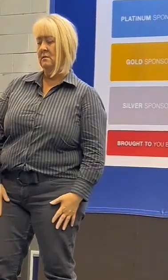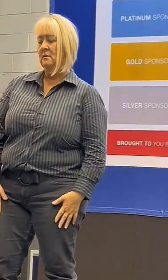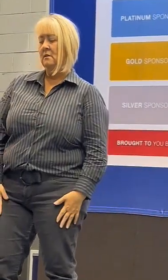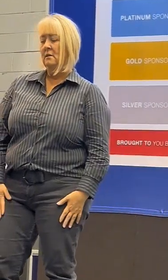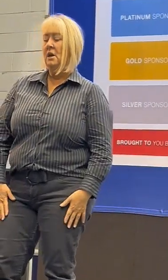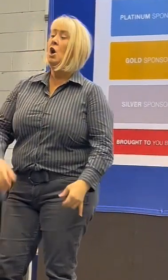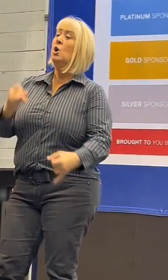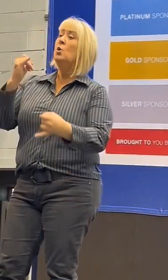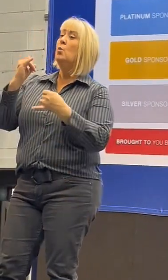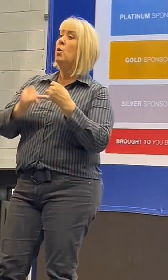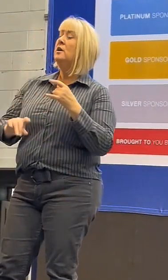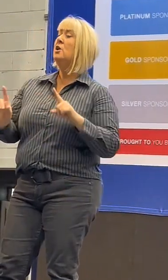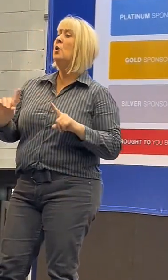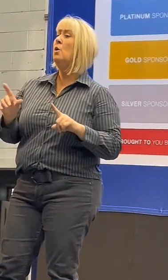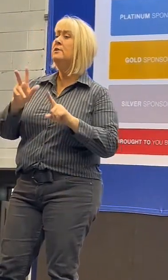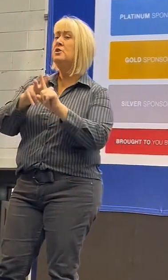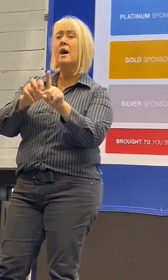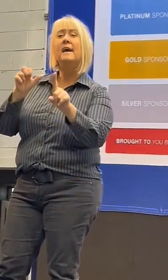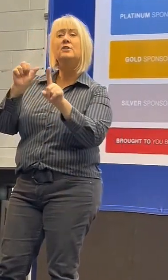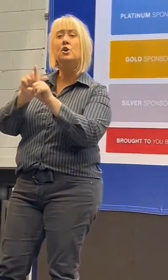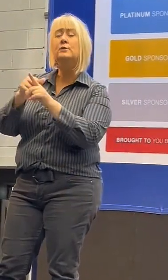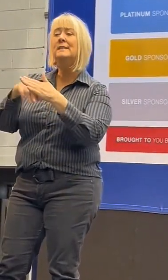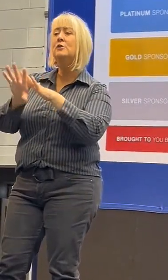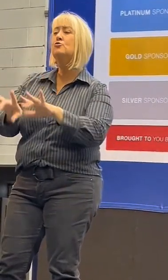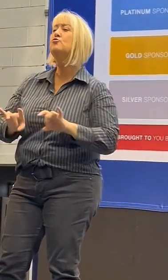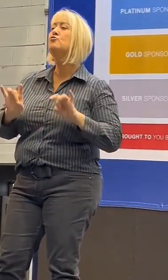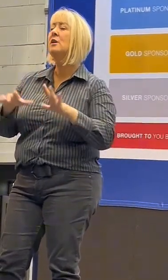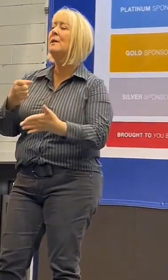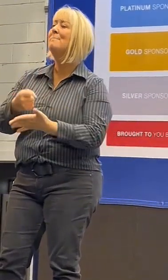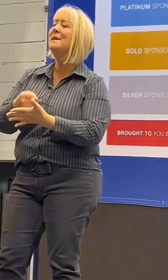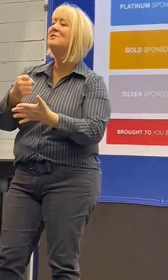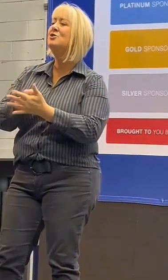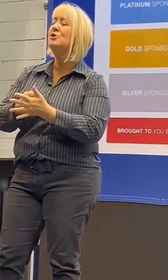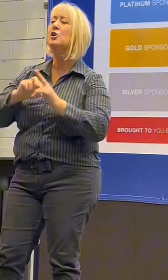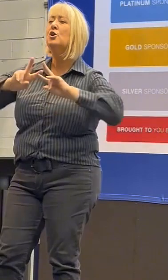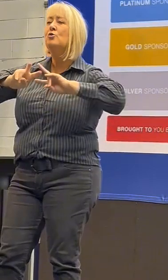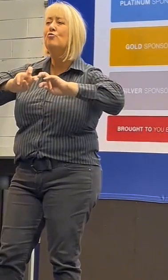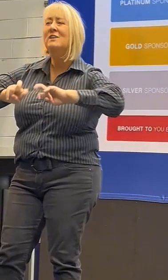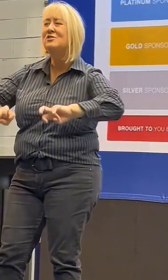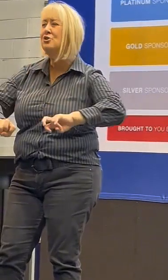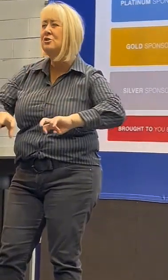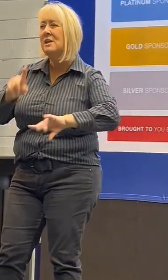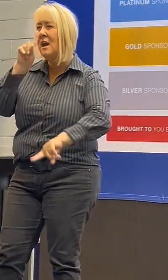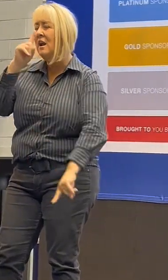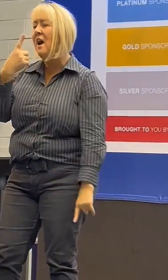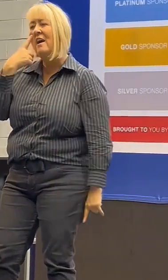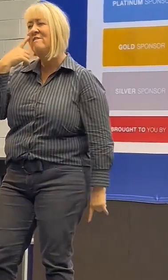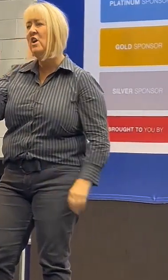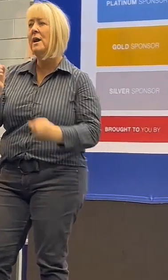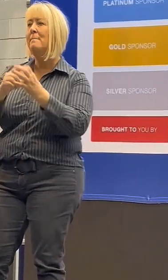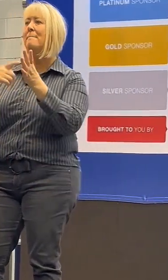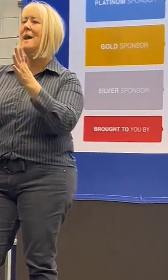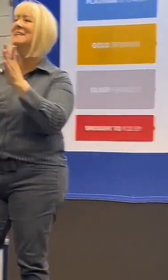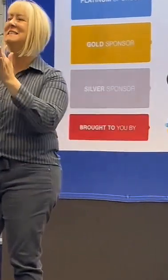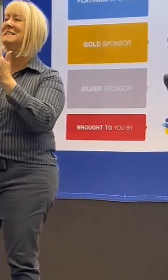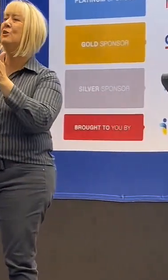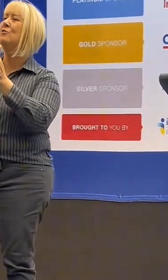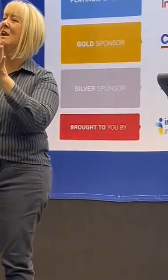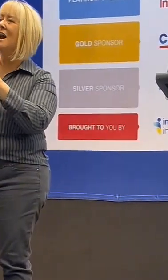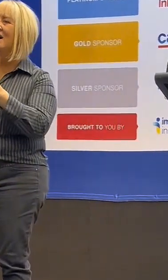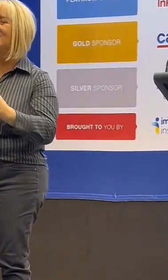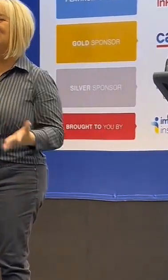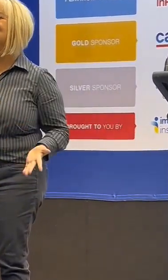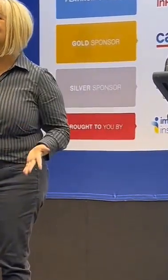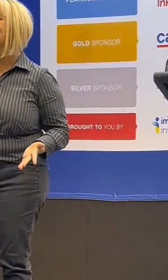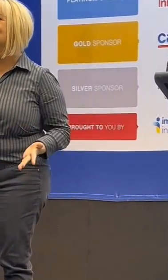treatment and diagnosis in Australia is based on researchers not finding the bacteria that causes Lyme disease in any